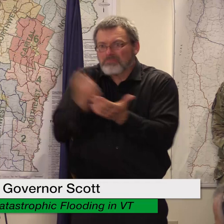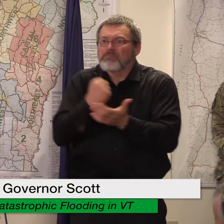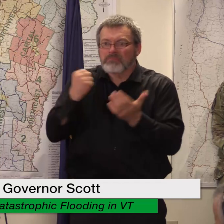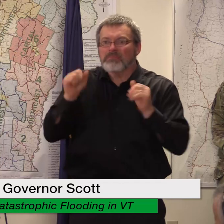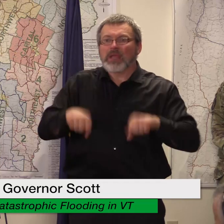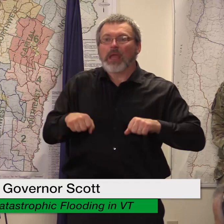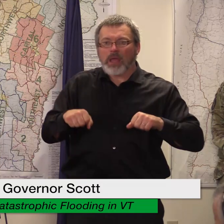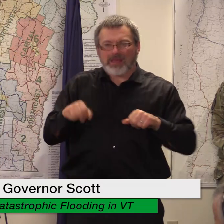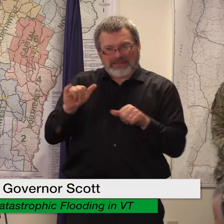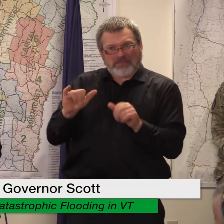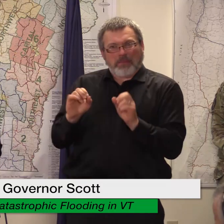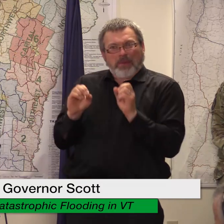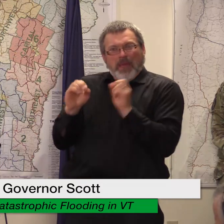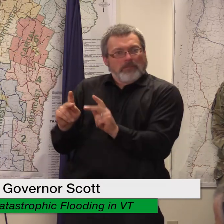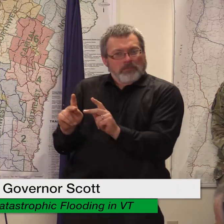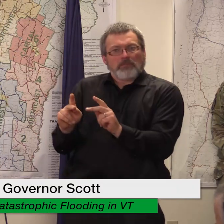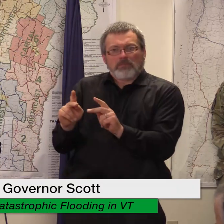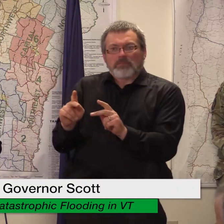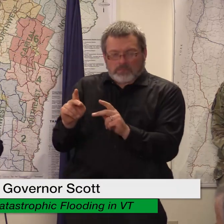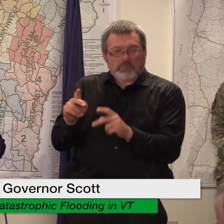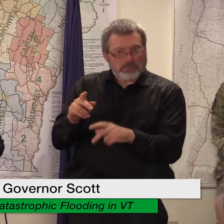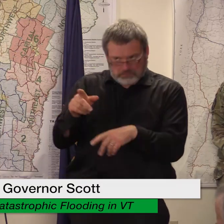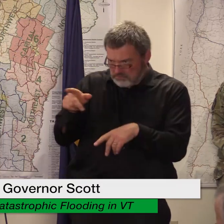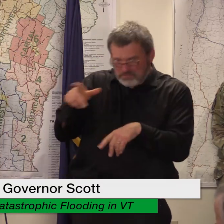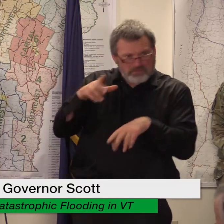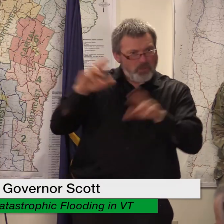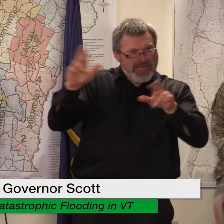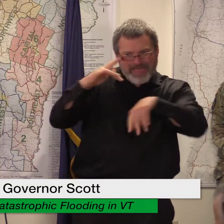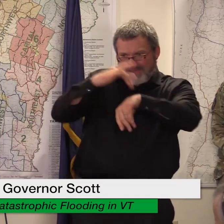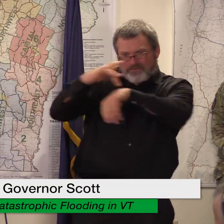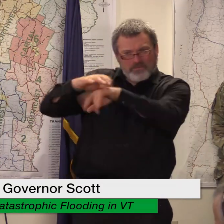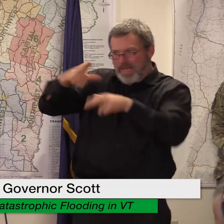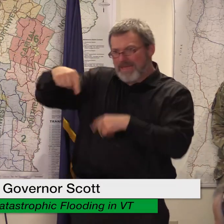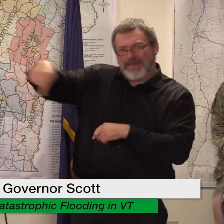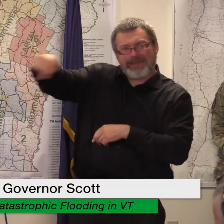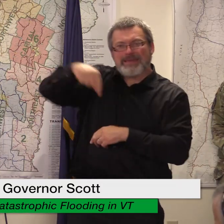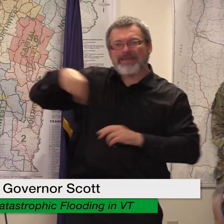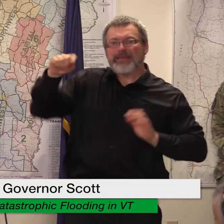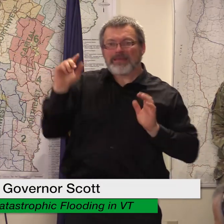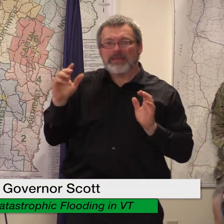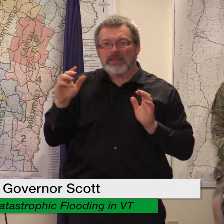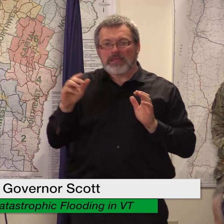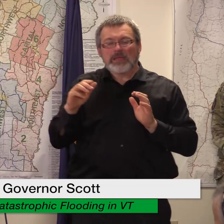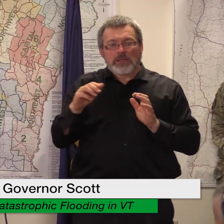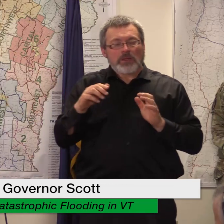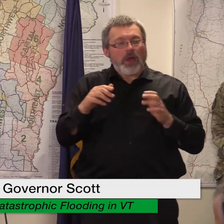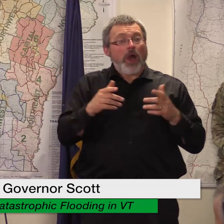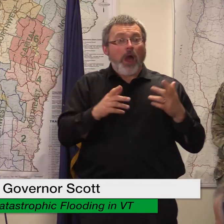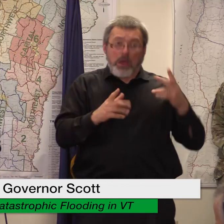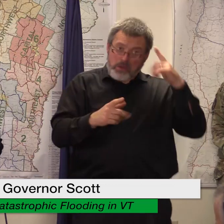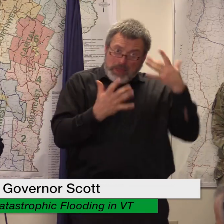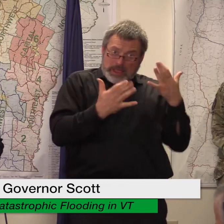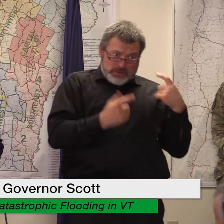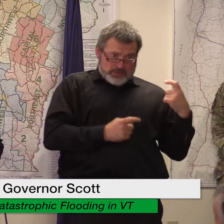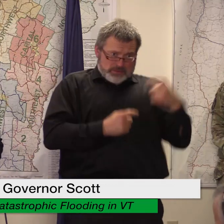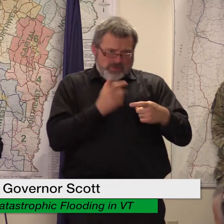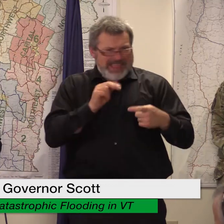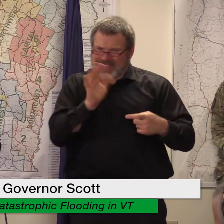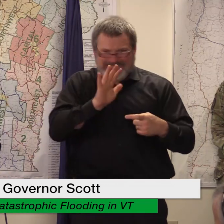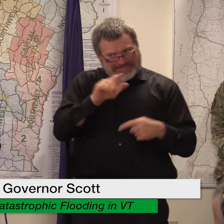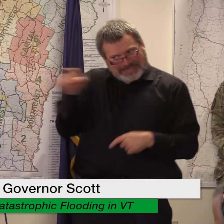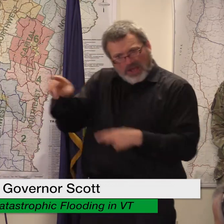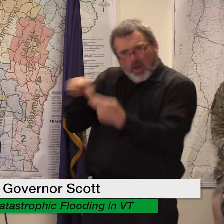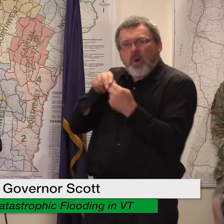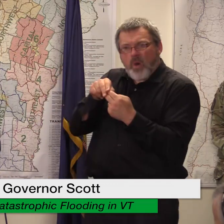into resources that exist while they're waiting for let's say this grant program which again we know is only going to pay a fraction of the harm